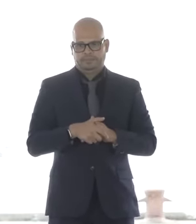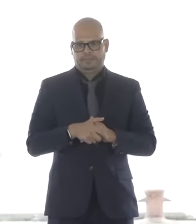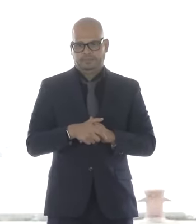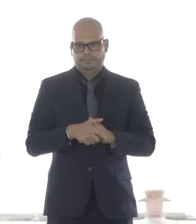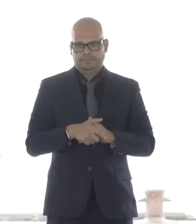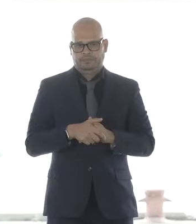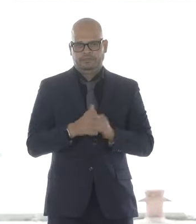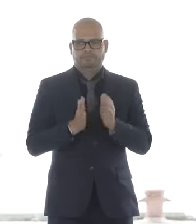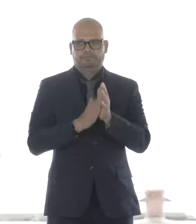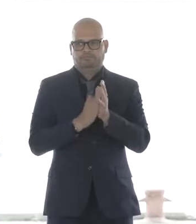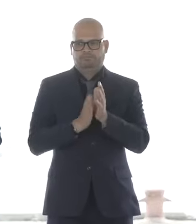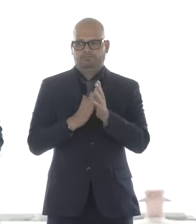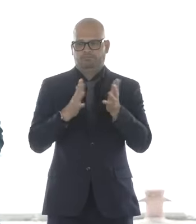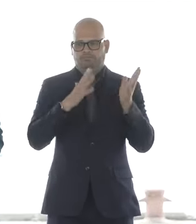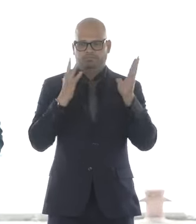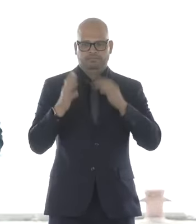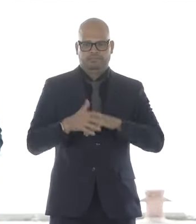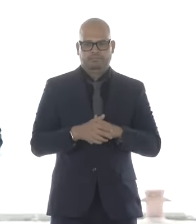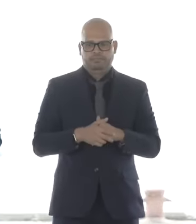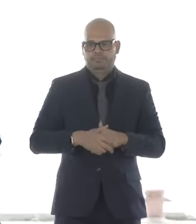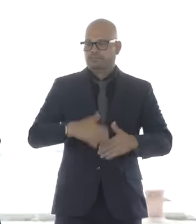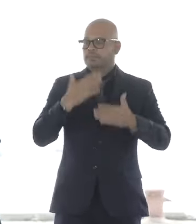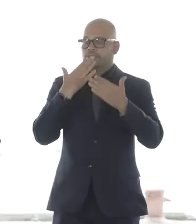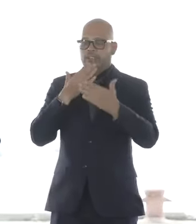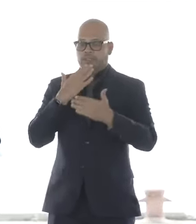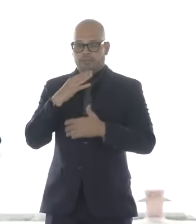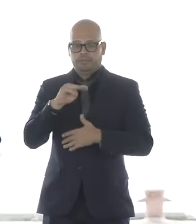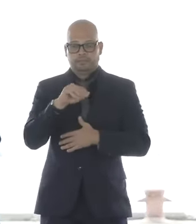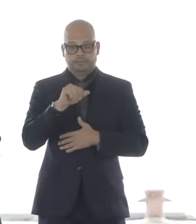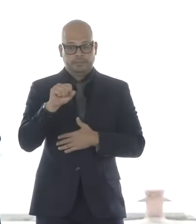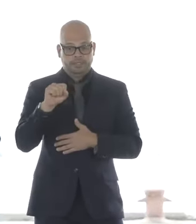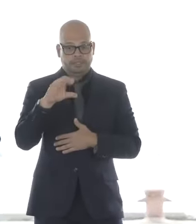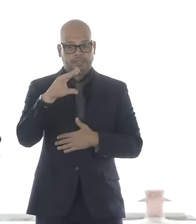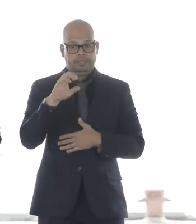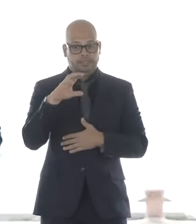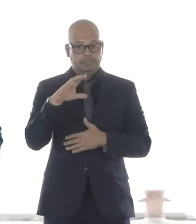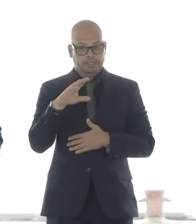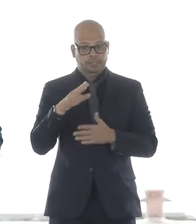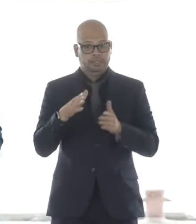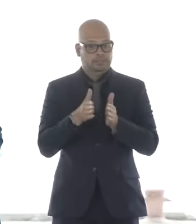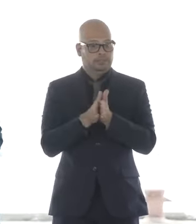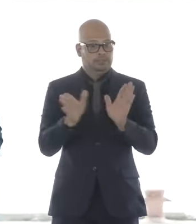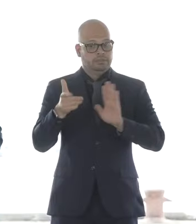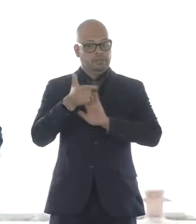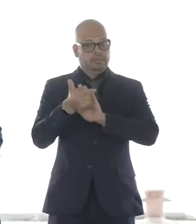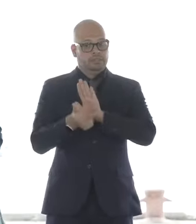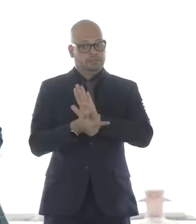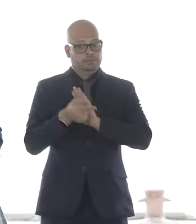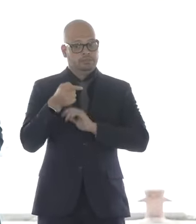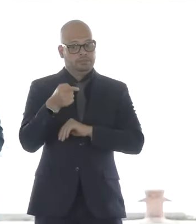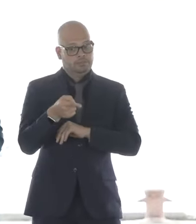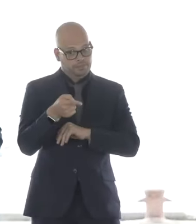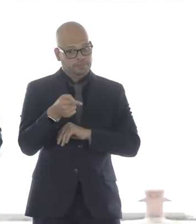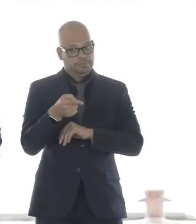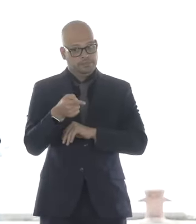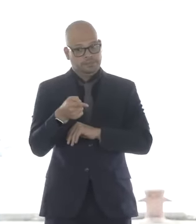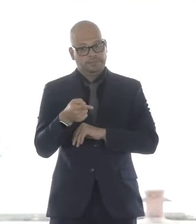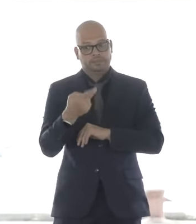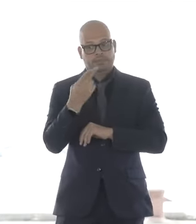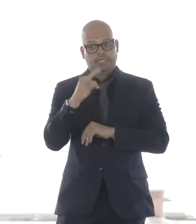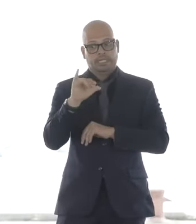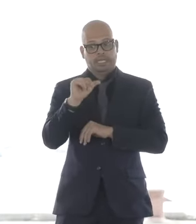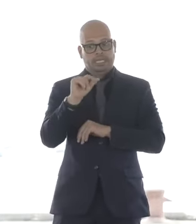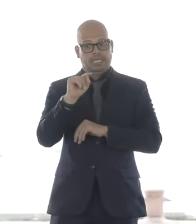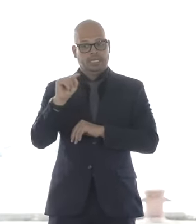And thank you to MassCEC's general counsel, John Hitt, and his team for their efforts to lead extensive